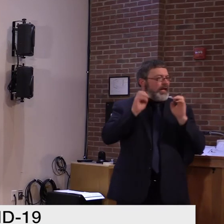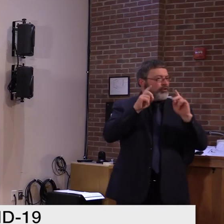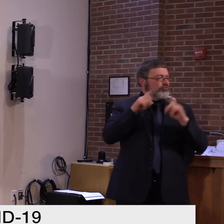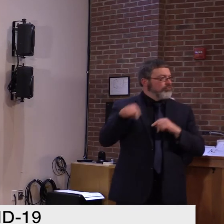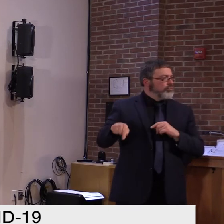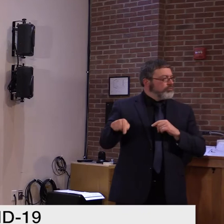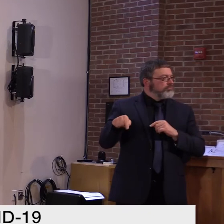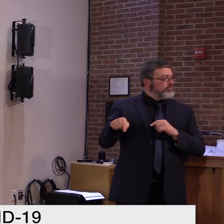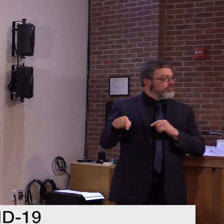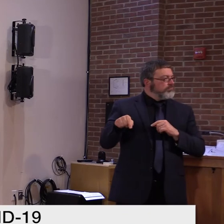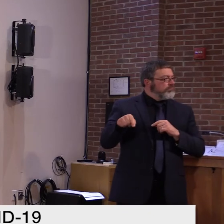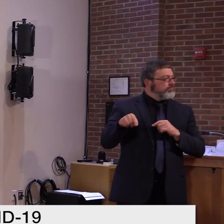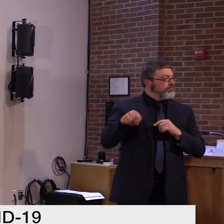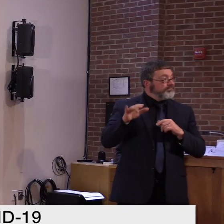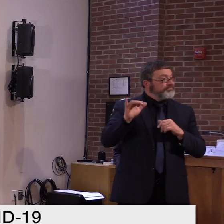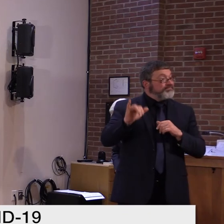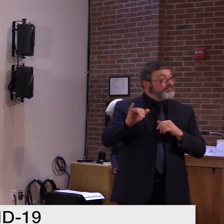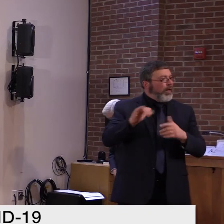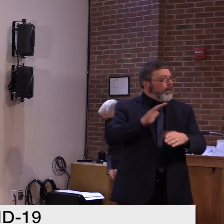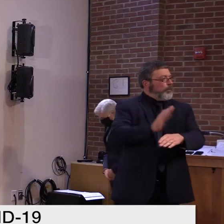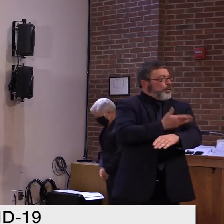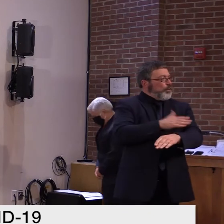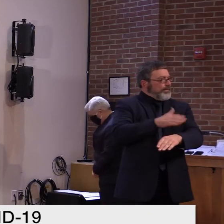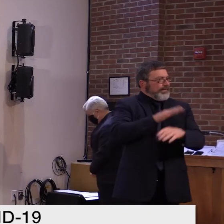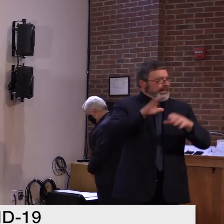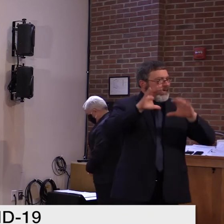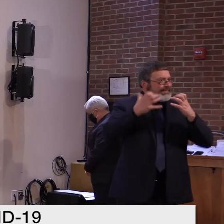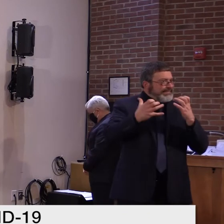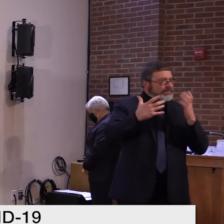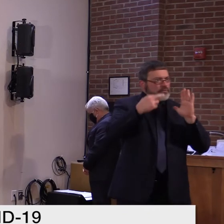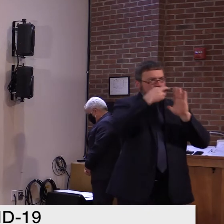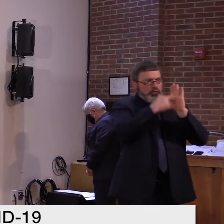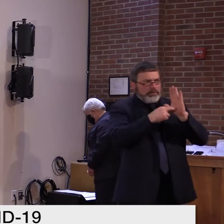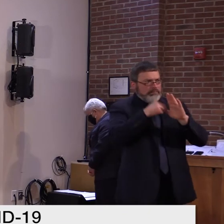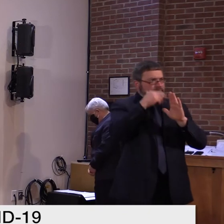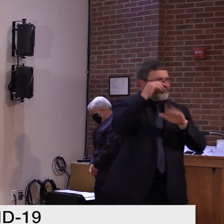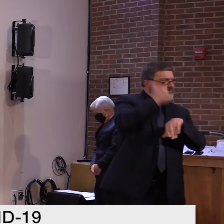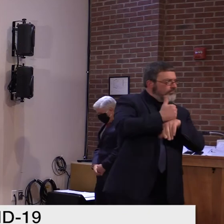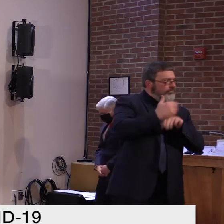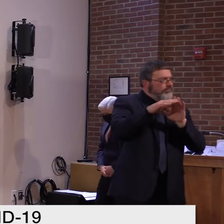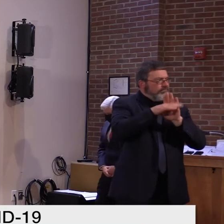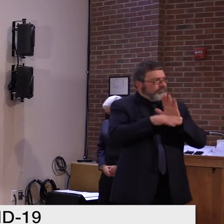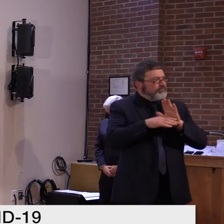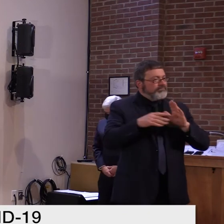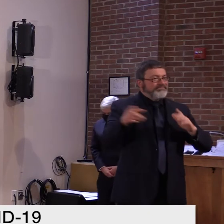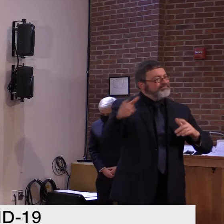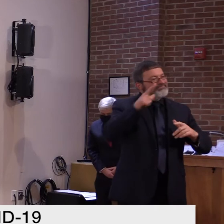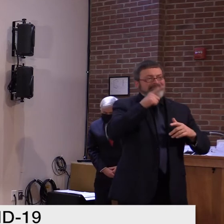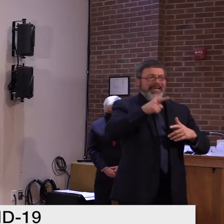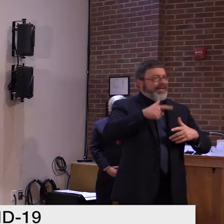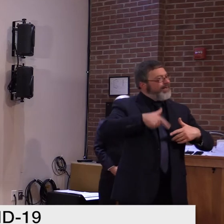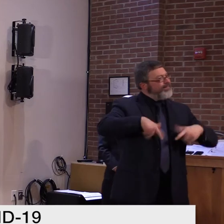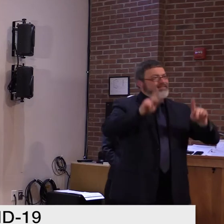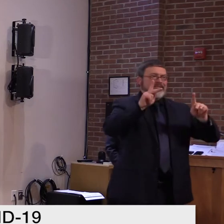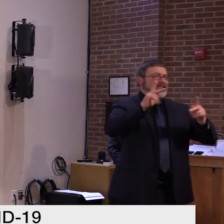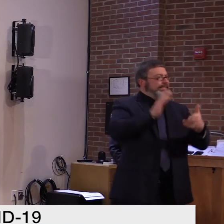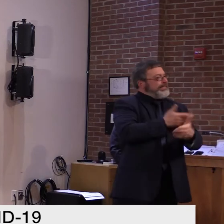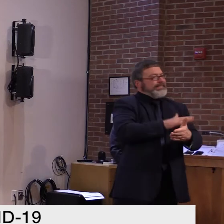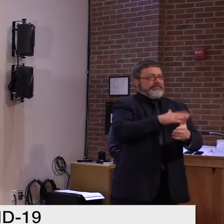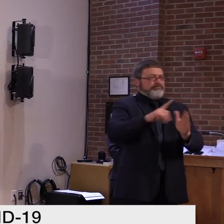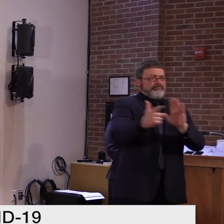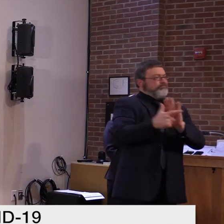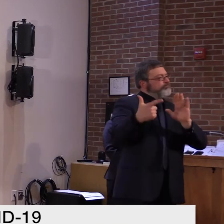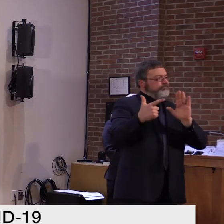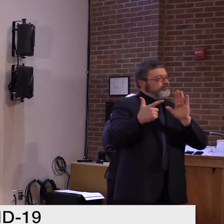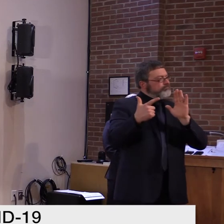guidelines, uh, which don't allow students to sing or play instruments together inside, even while socially